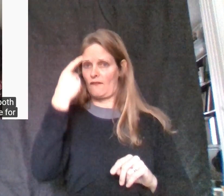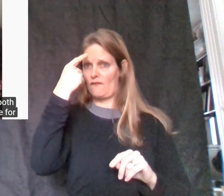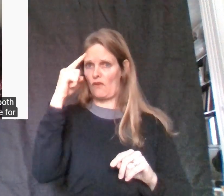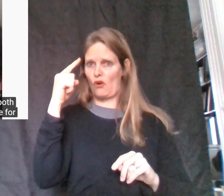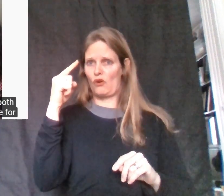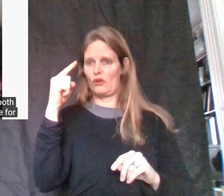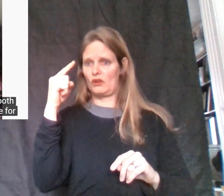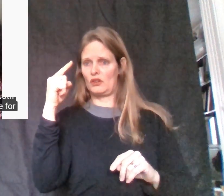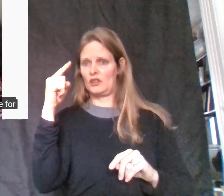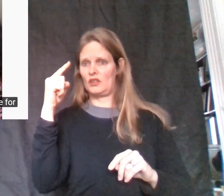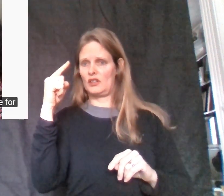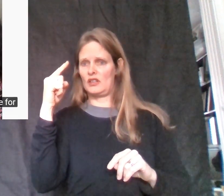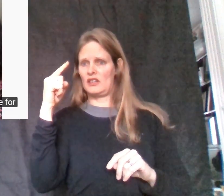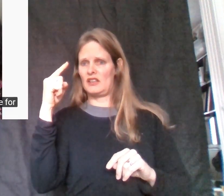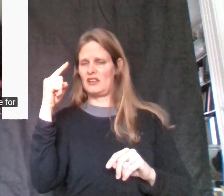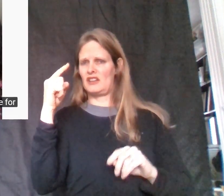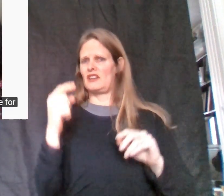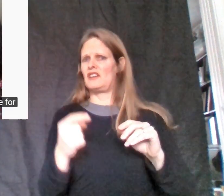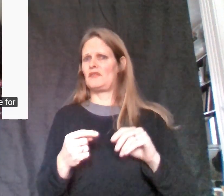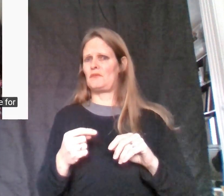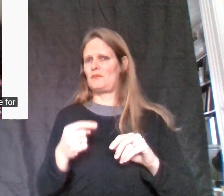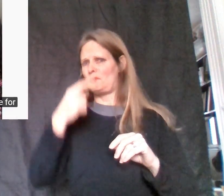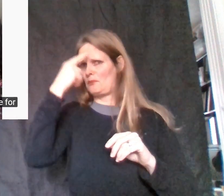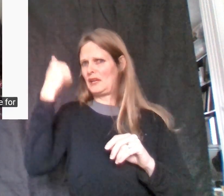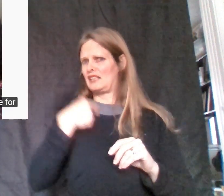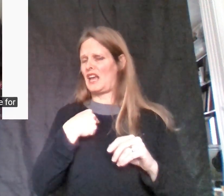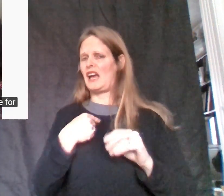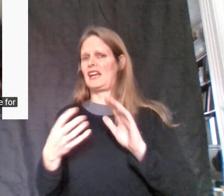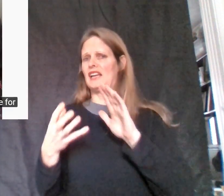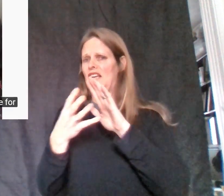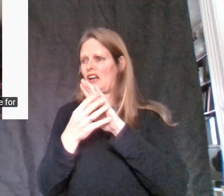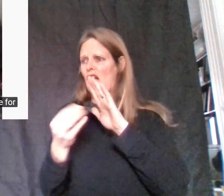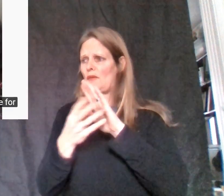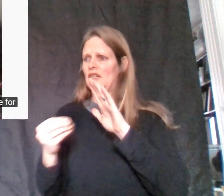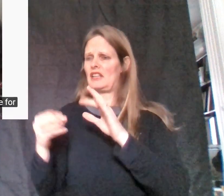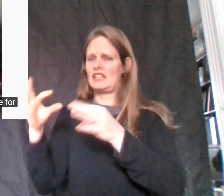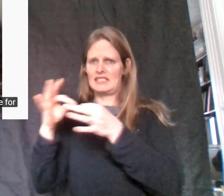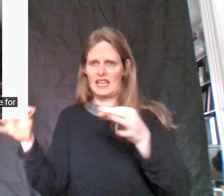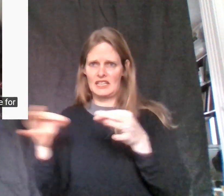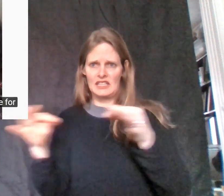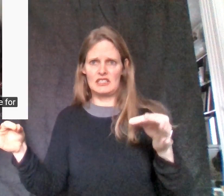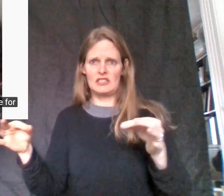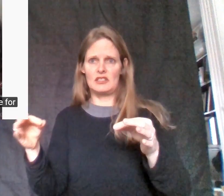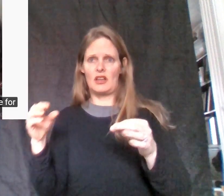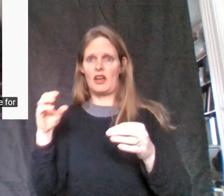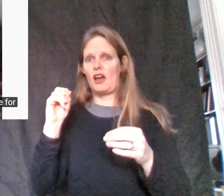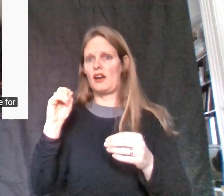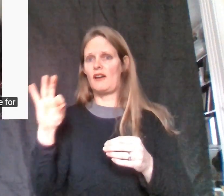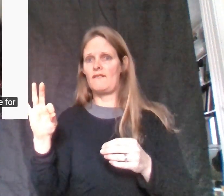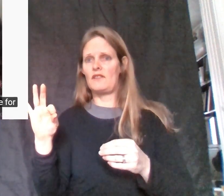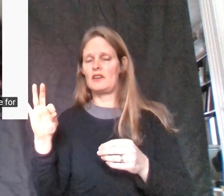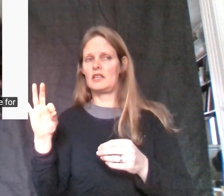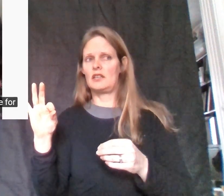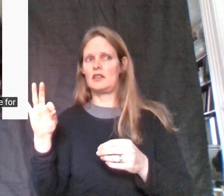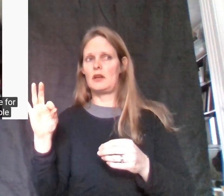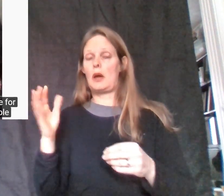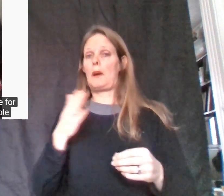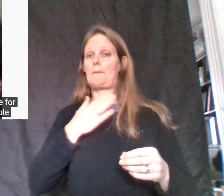echoing the rhetoric of my people.